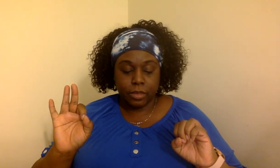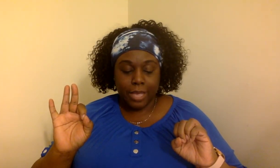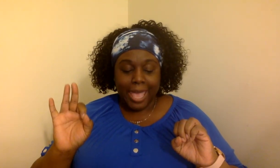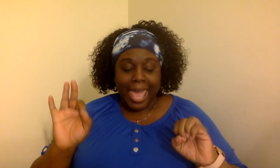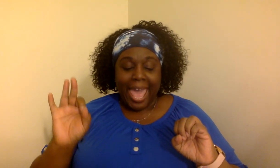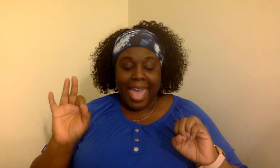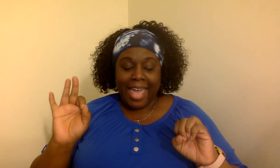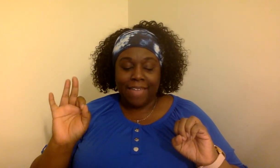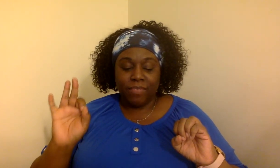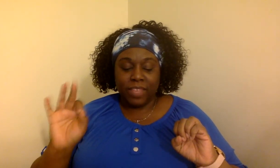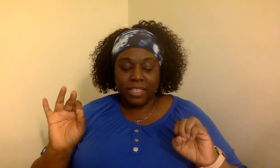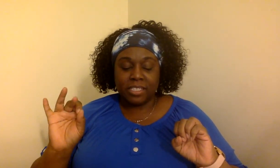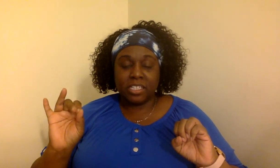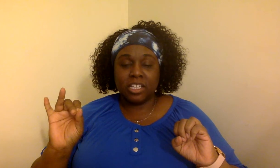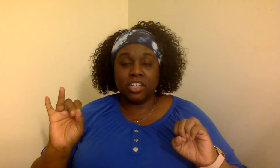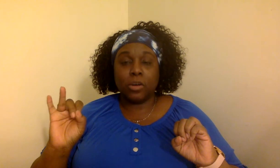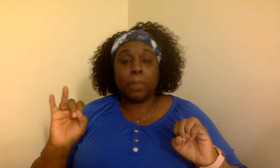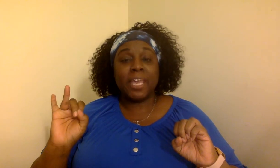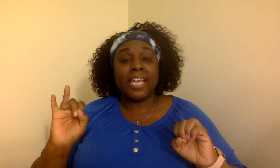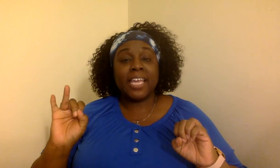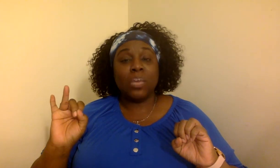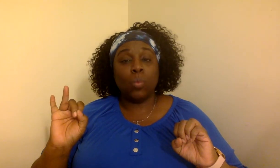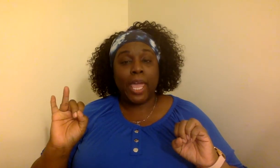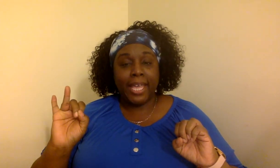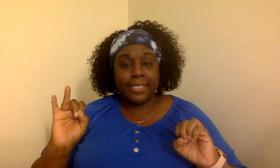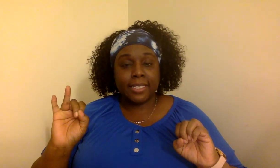And this little piggy went.